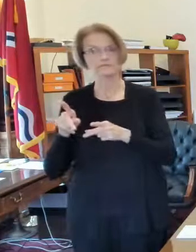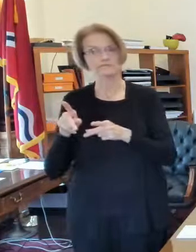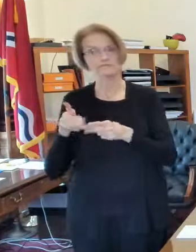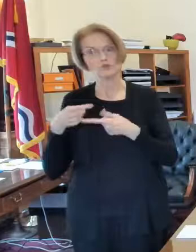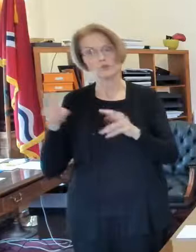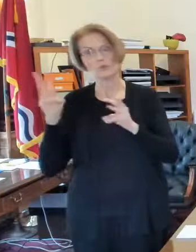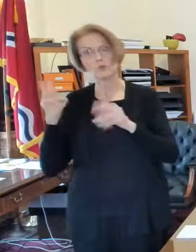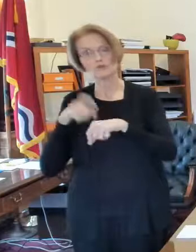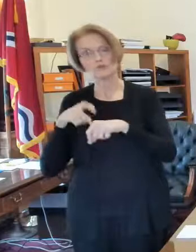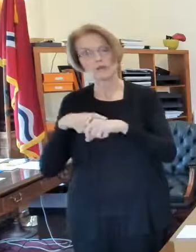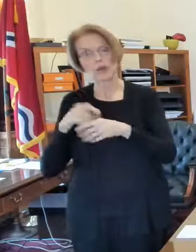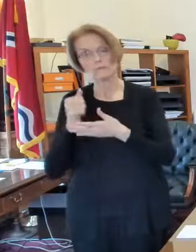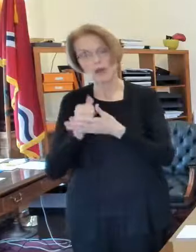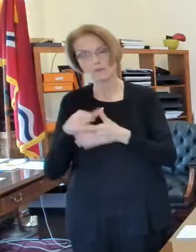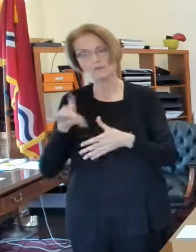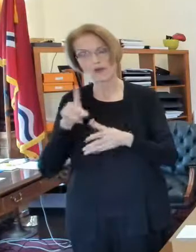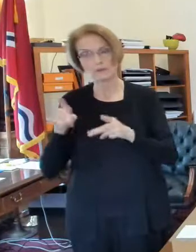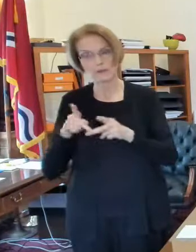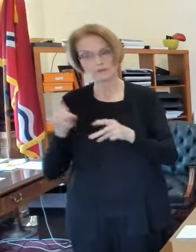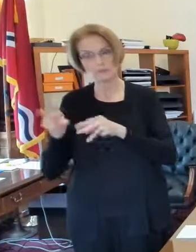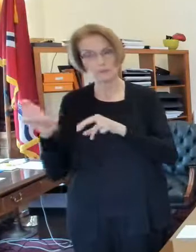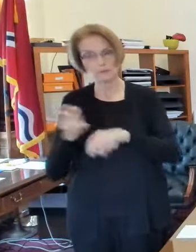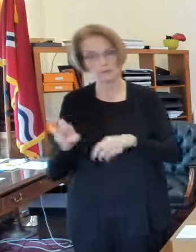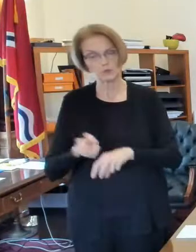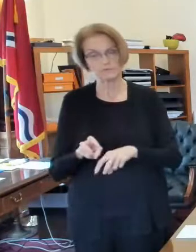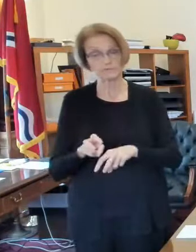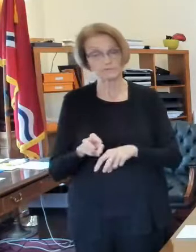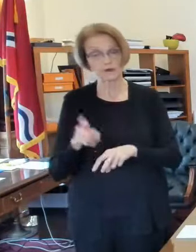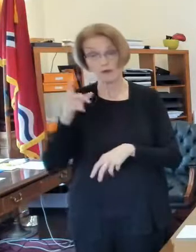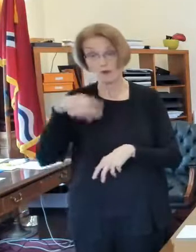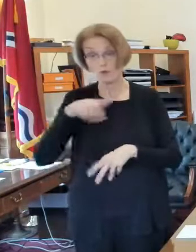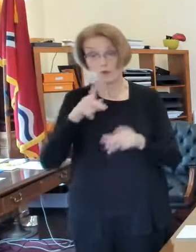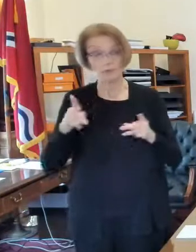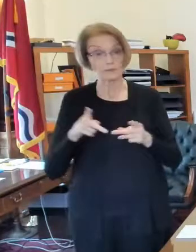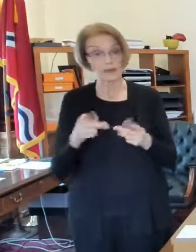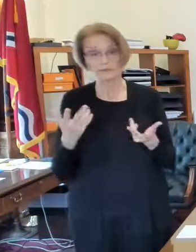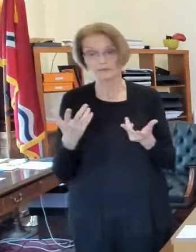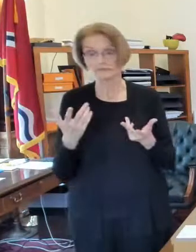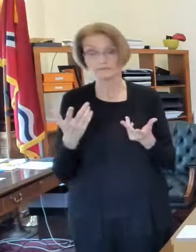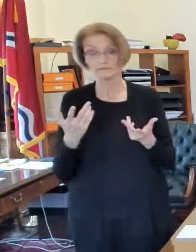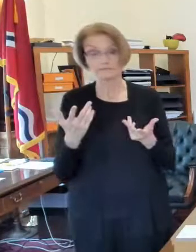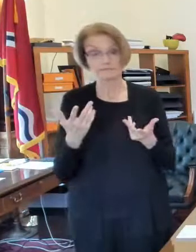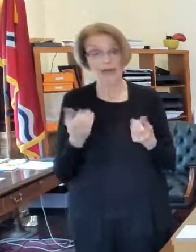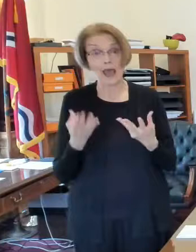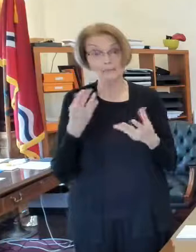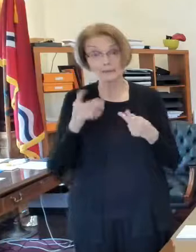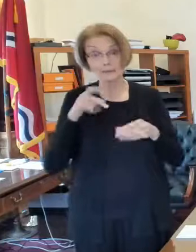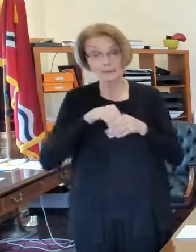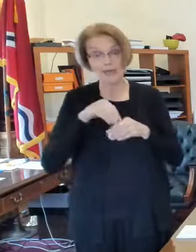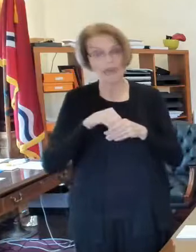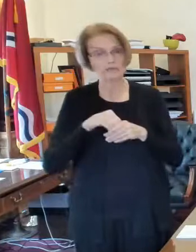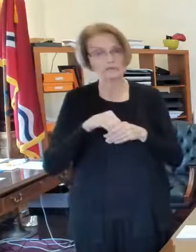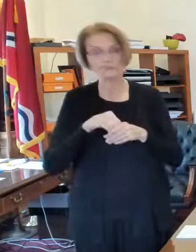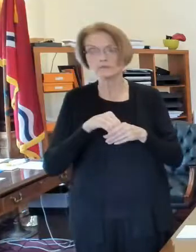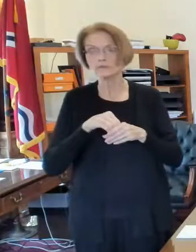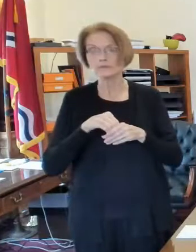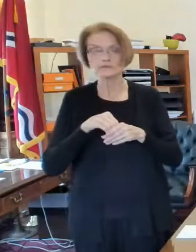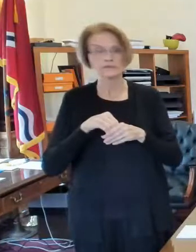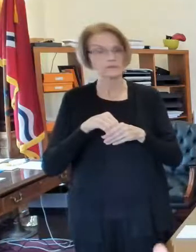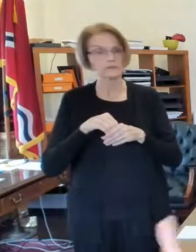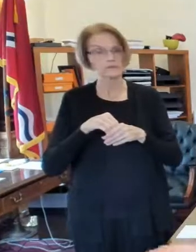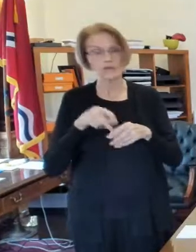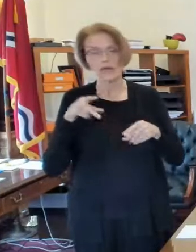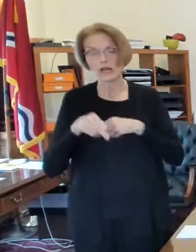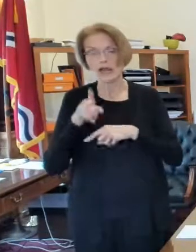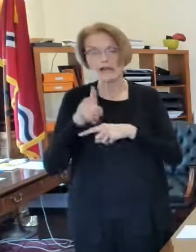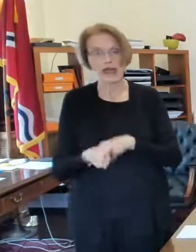uh a lot of those places cut their capacity in half because of covid